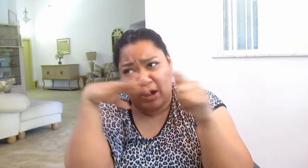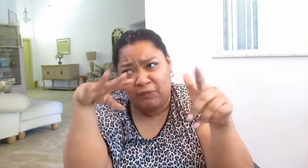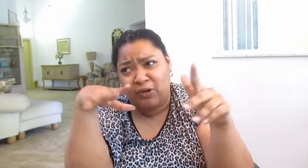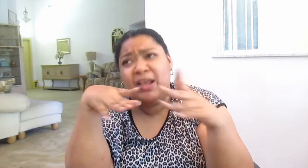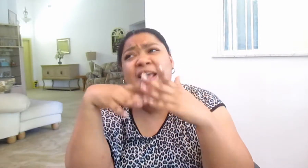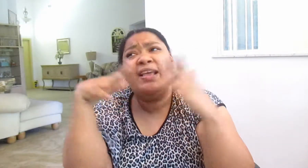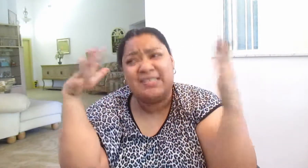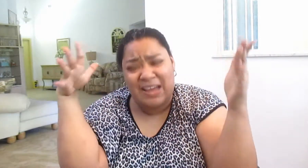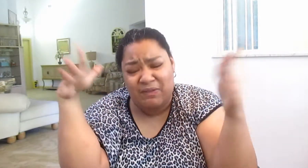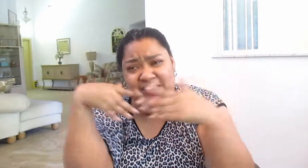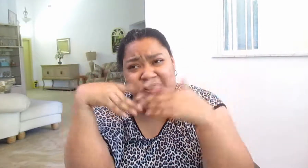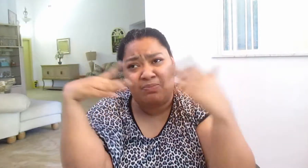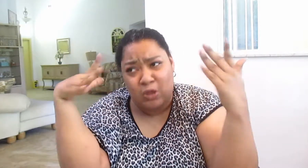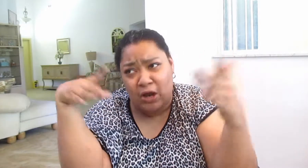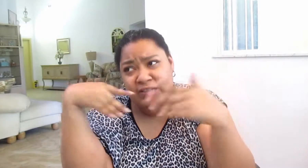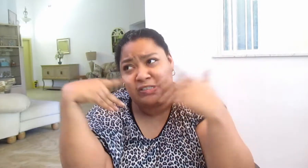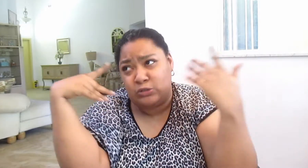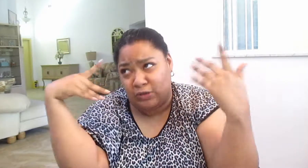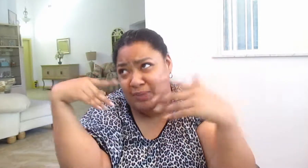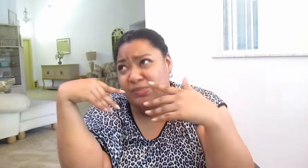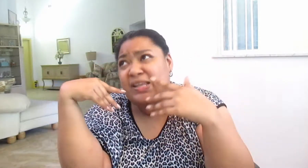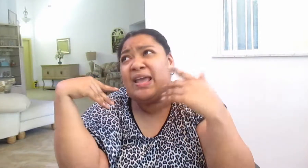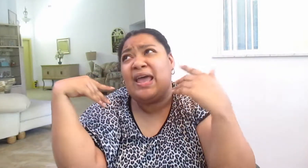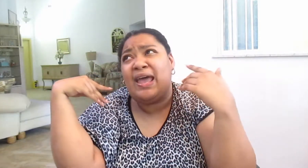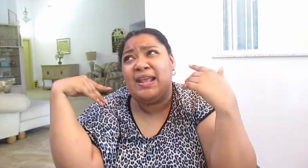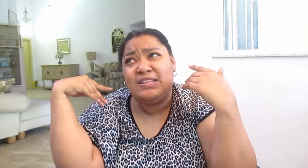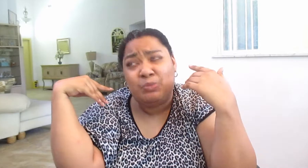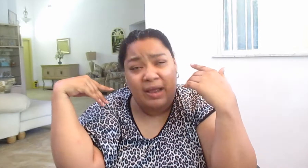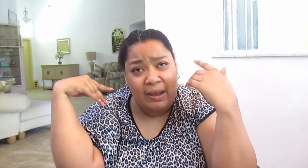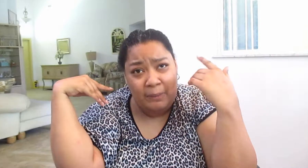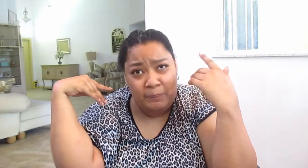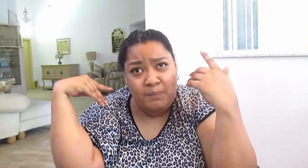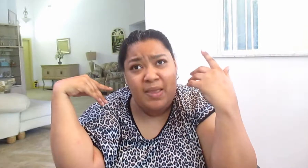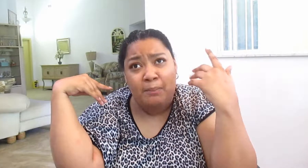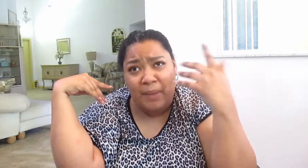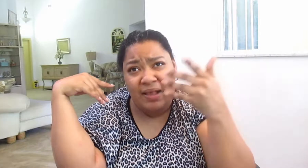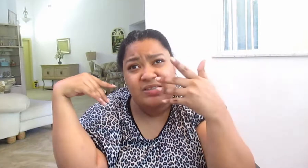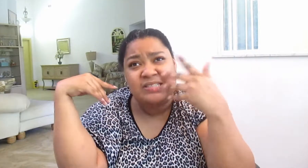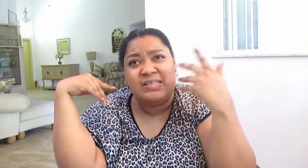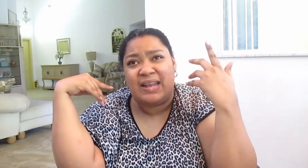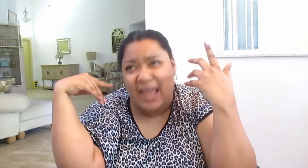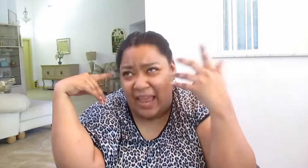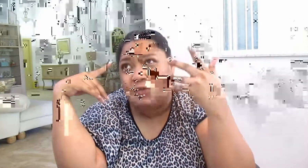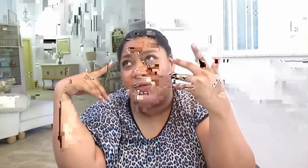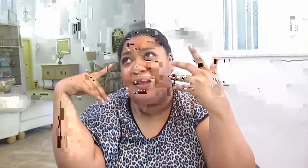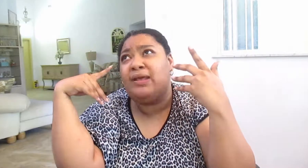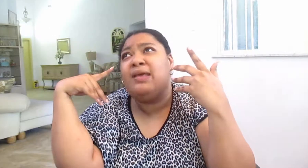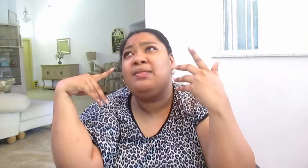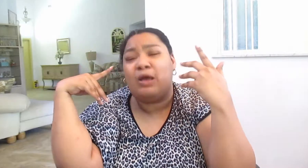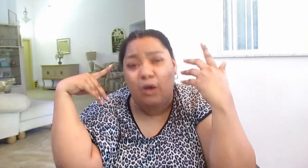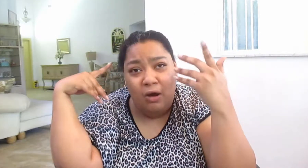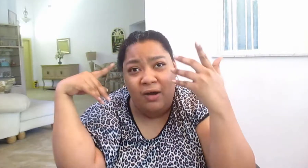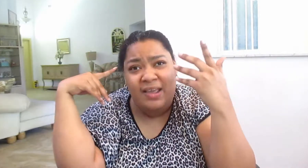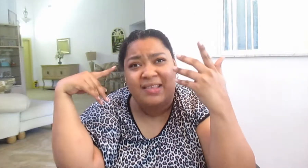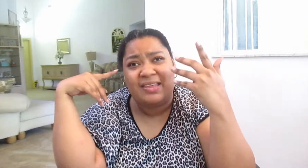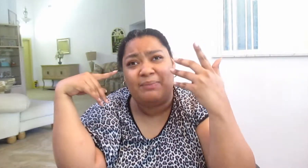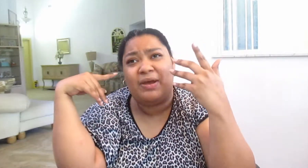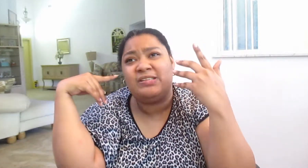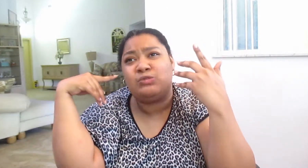recover. He's having the same thoughts and dreams. And he's become maladjusted and angry that all he can think about is